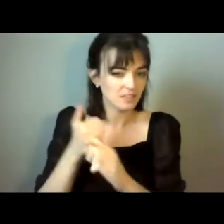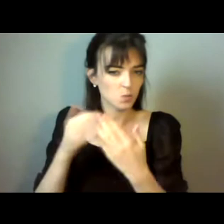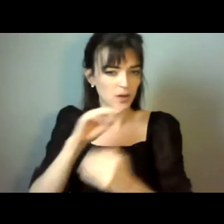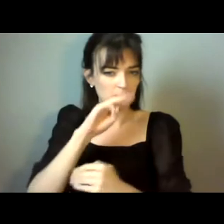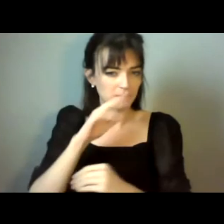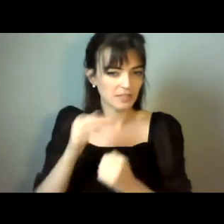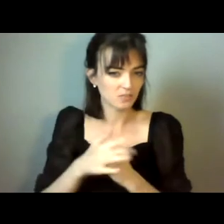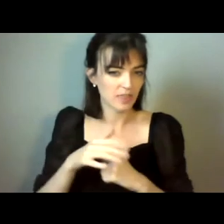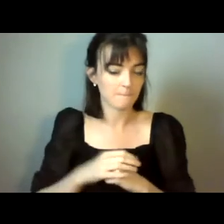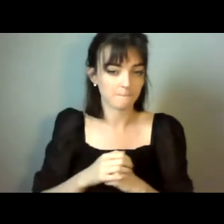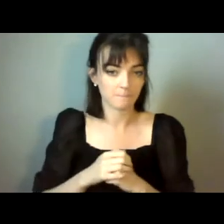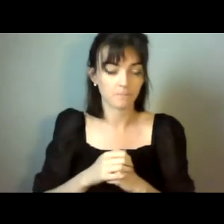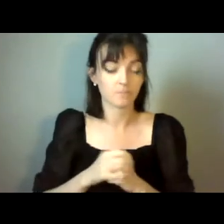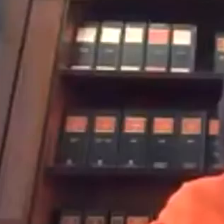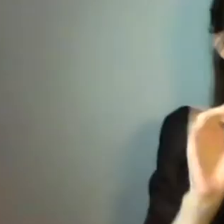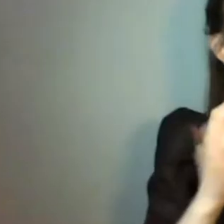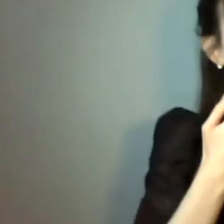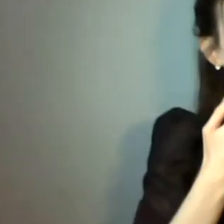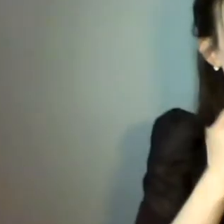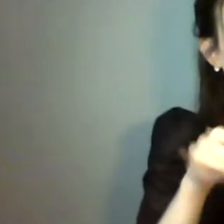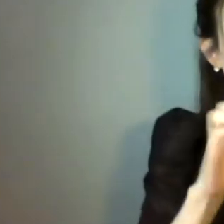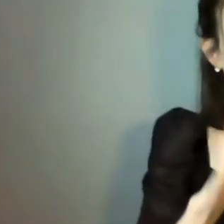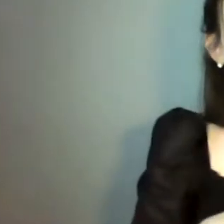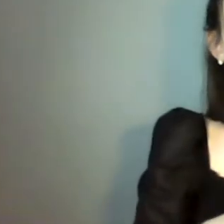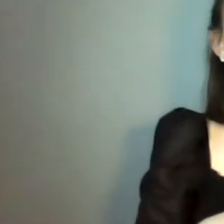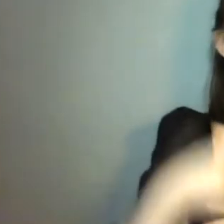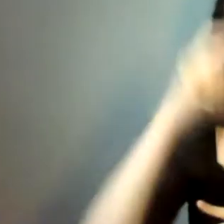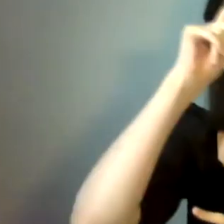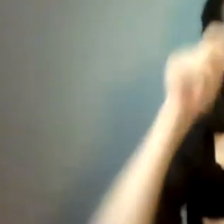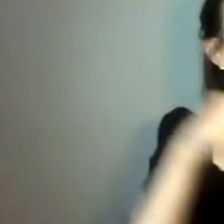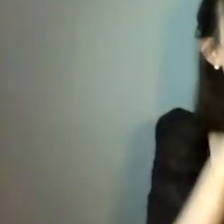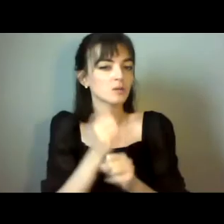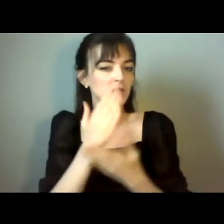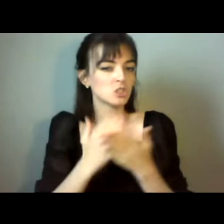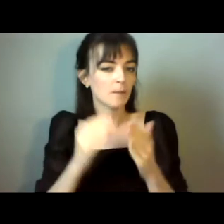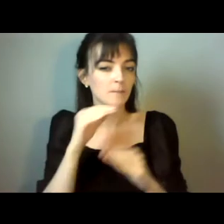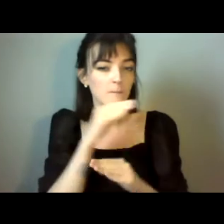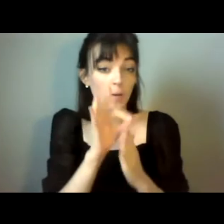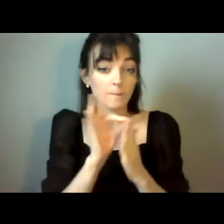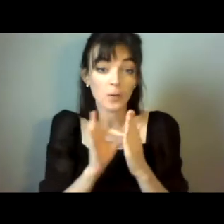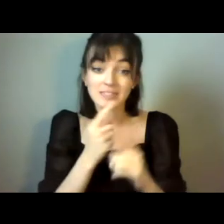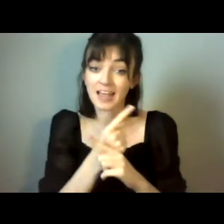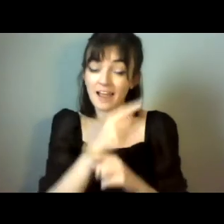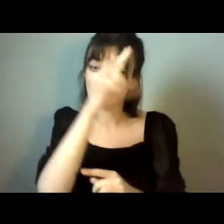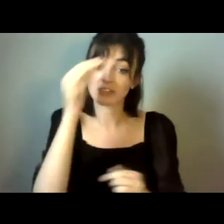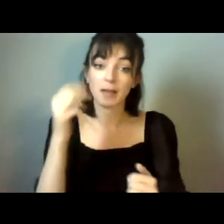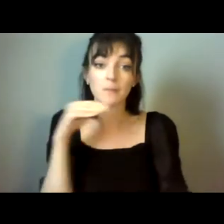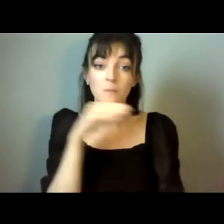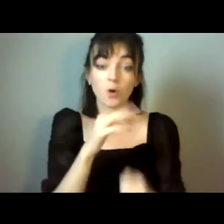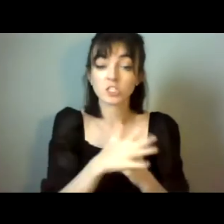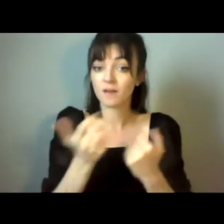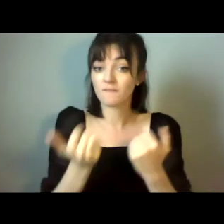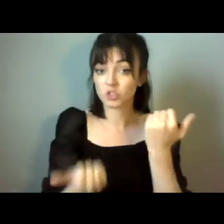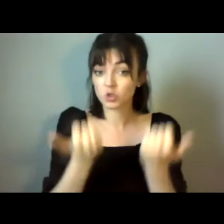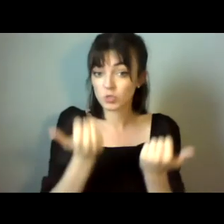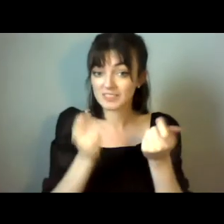Okay. Thank you, Joe. And I think you've touched on some important points there. For example, the importance of the judicial training and